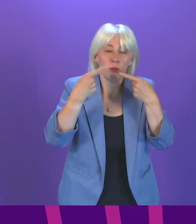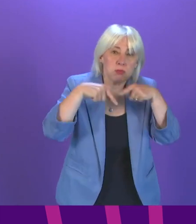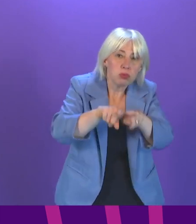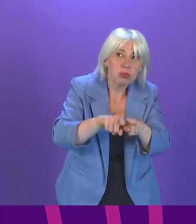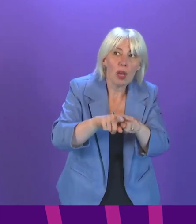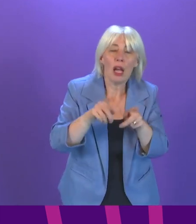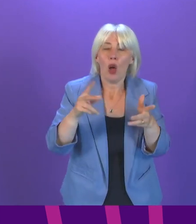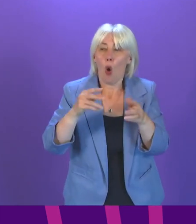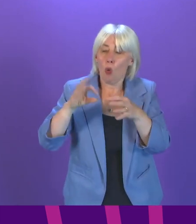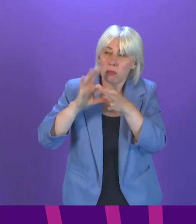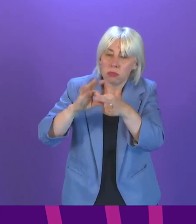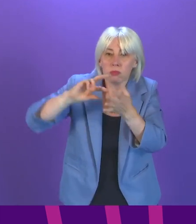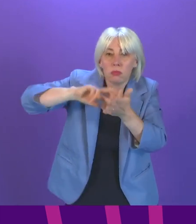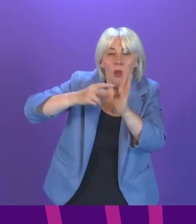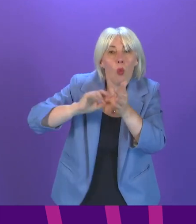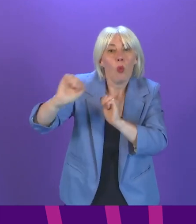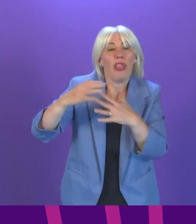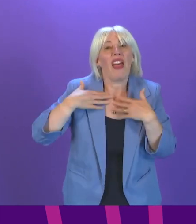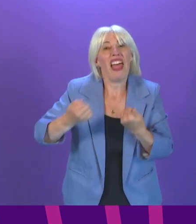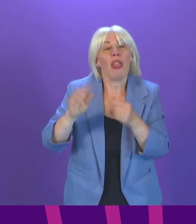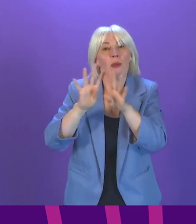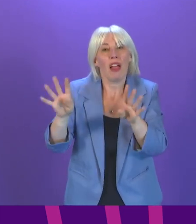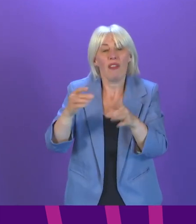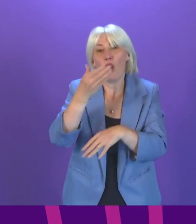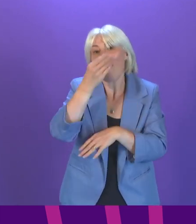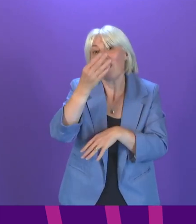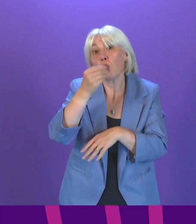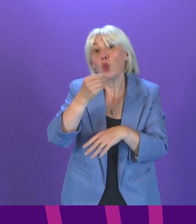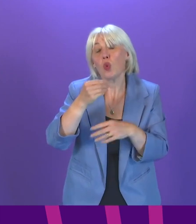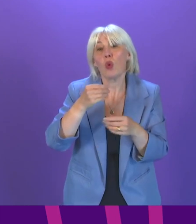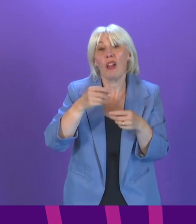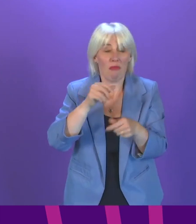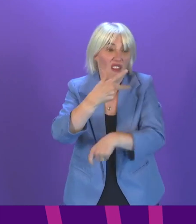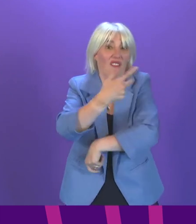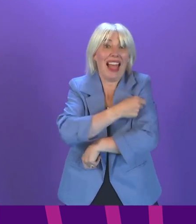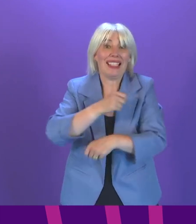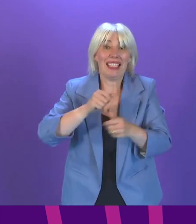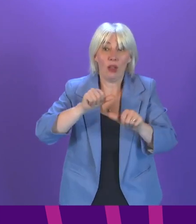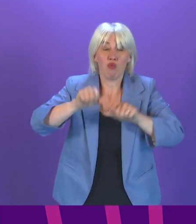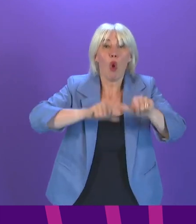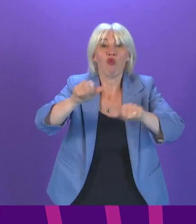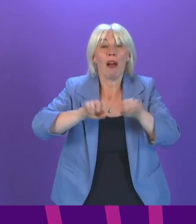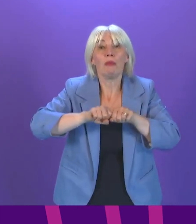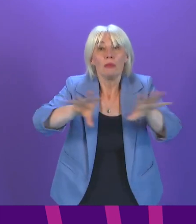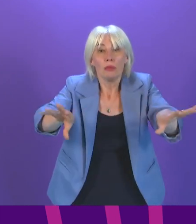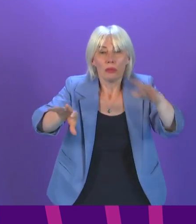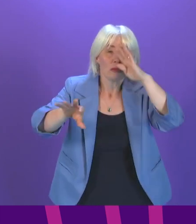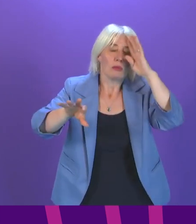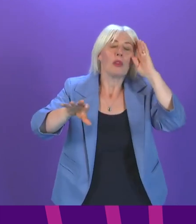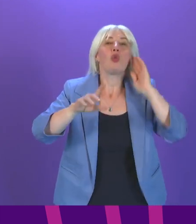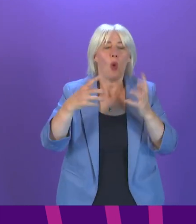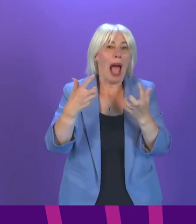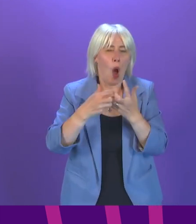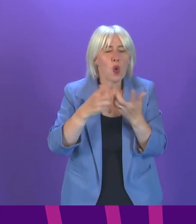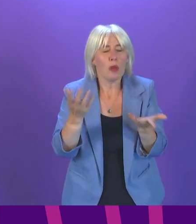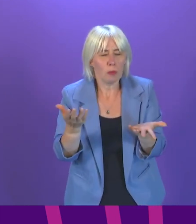boards to plan the seasonal flu vaccine programme and making sure that we align these two programmes as much as possible, but